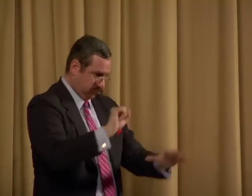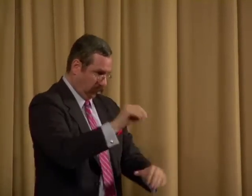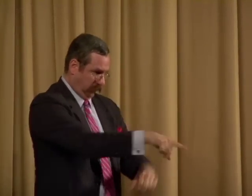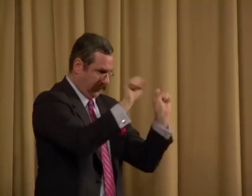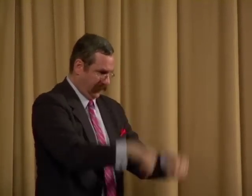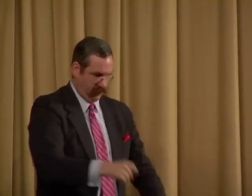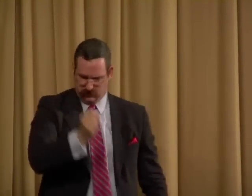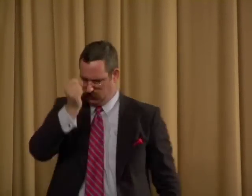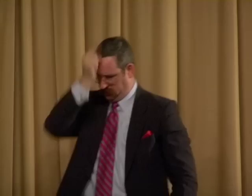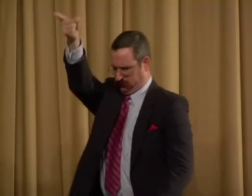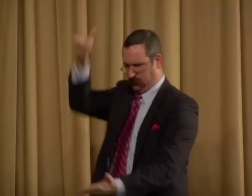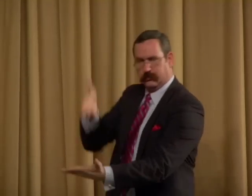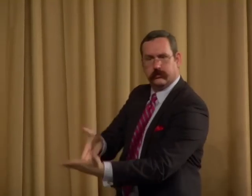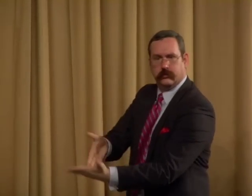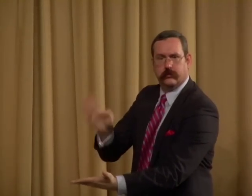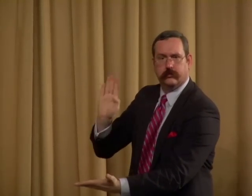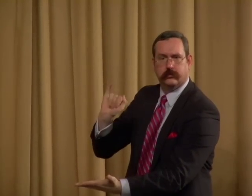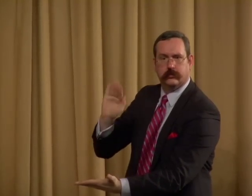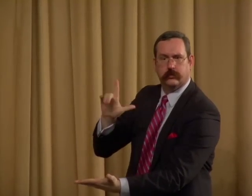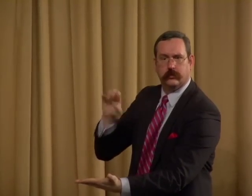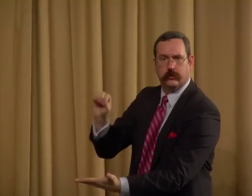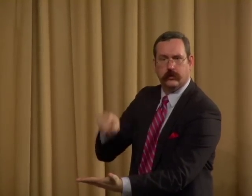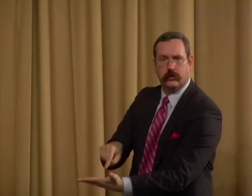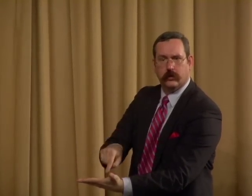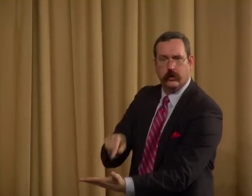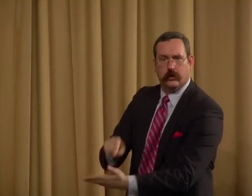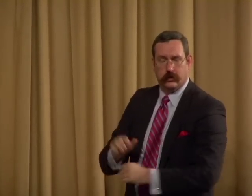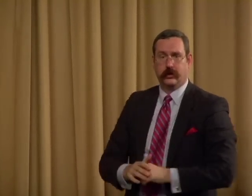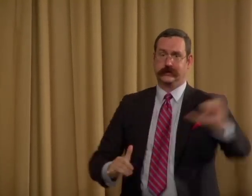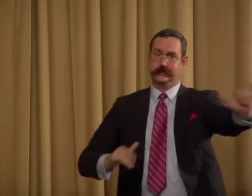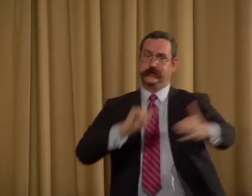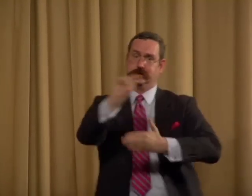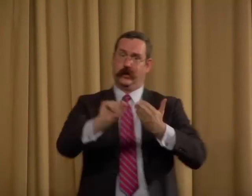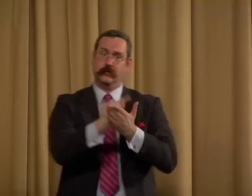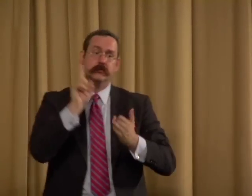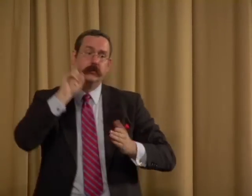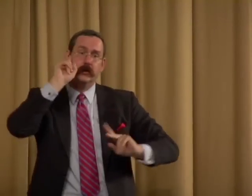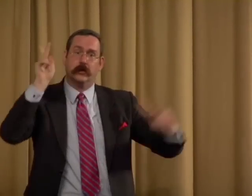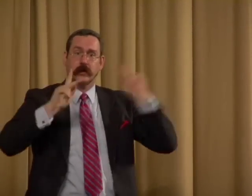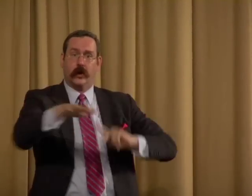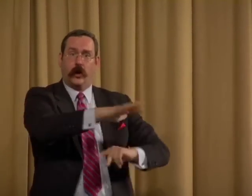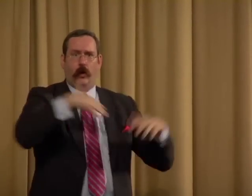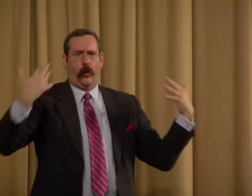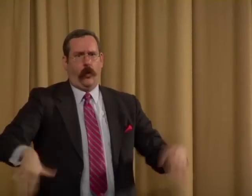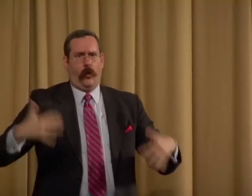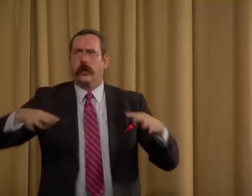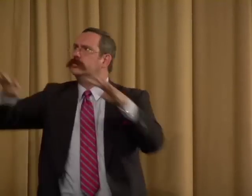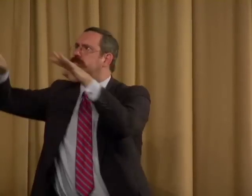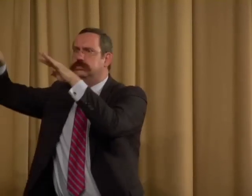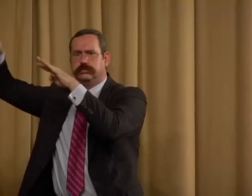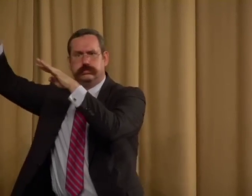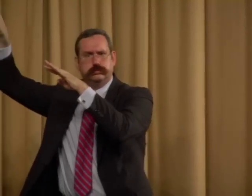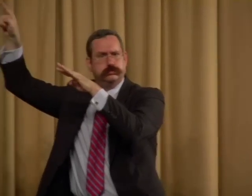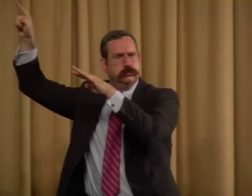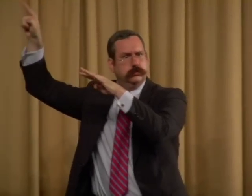so that they could read, write, and understand the Bible. That was the goal. At that time,